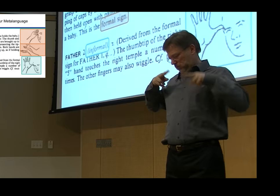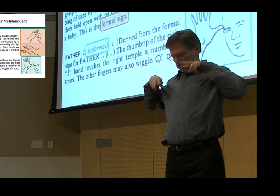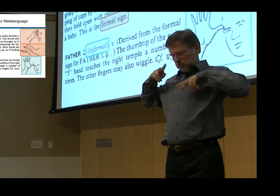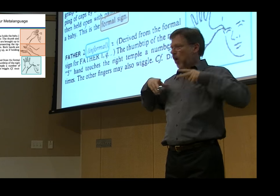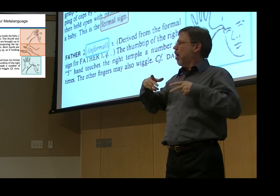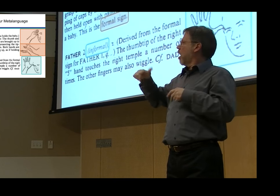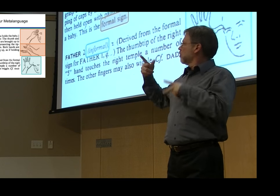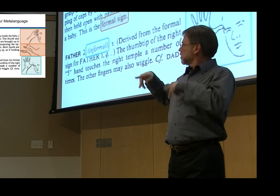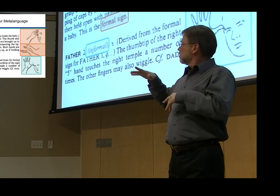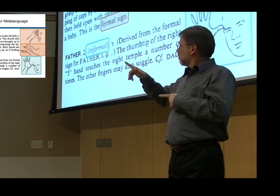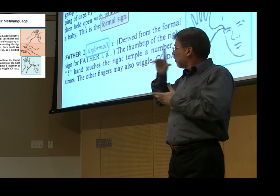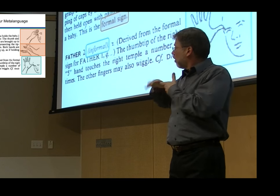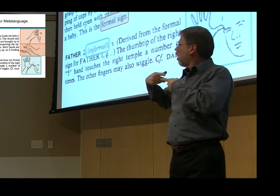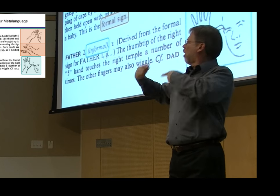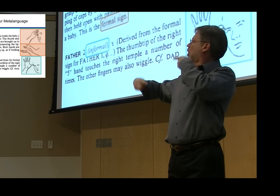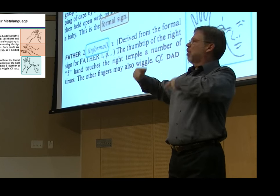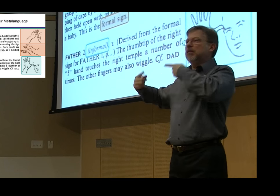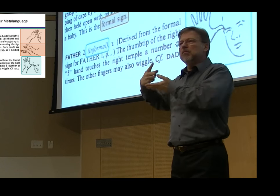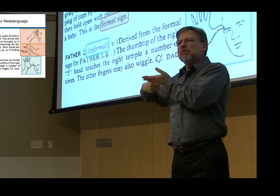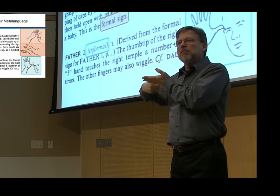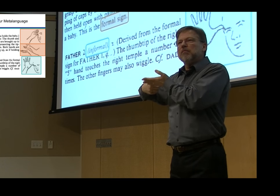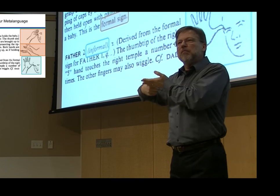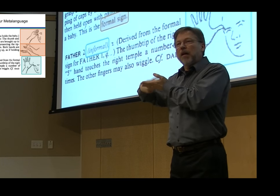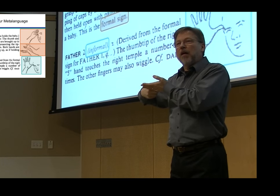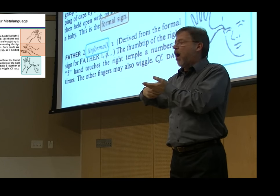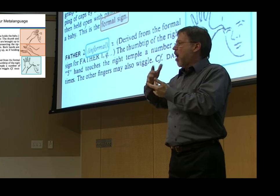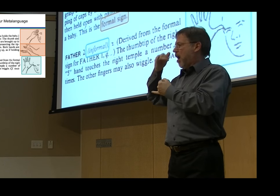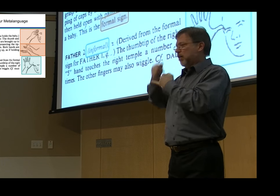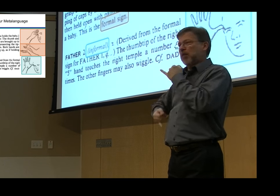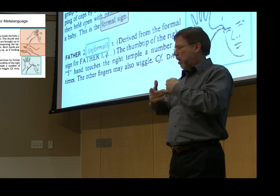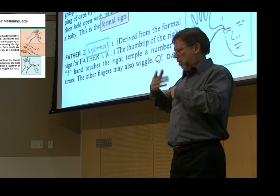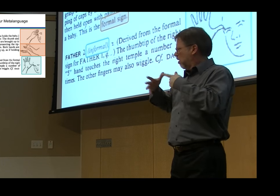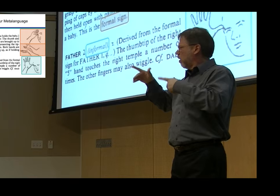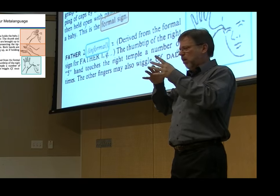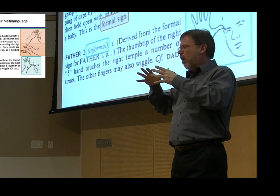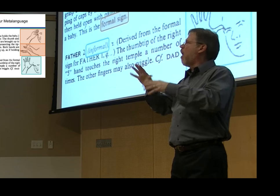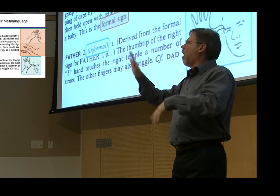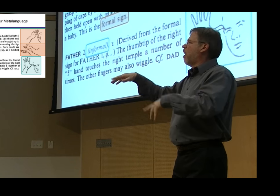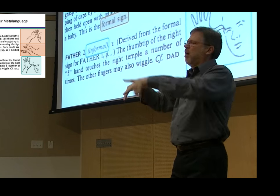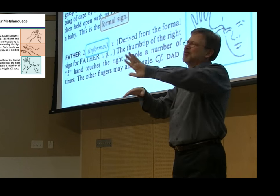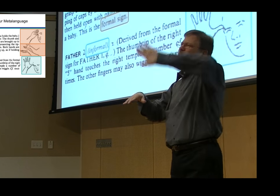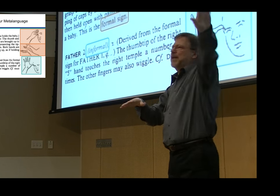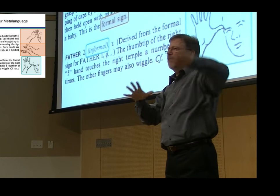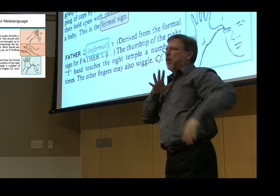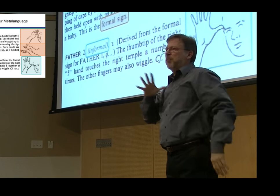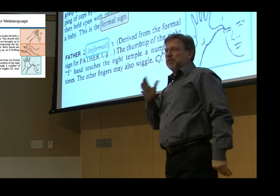formal version. If they look at their own version of ASL, they may have a conversation with another individual and